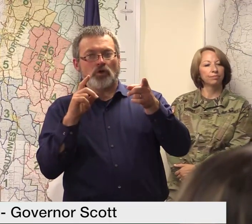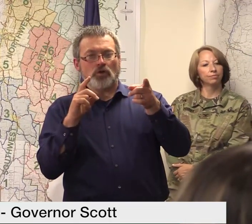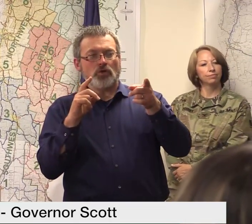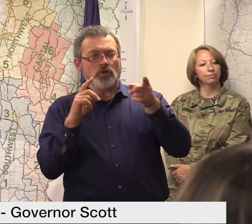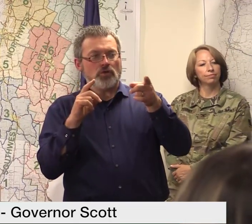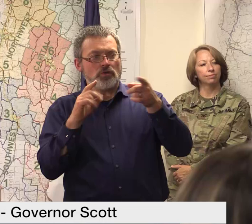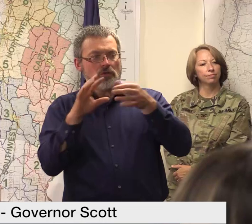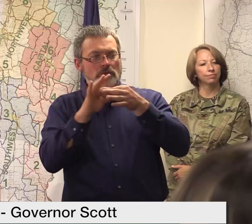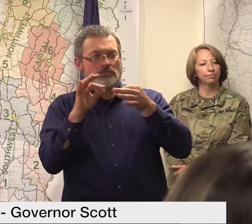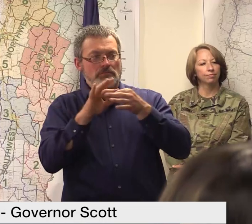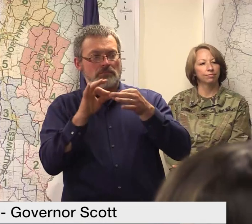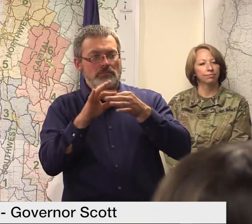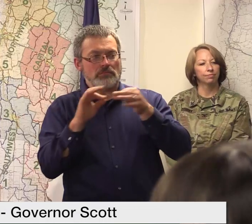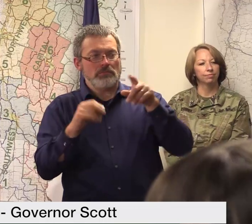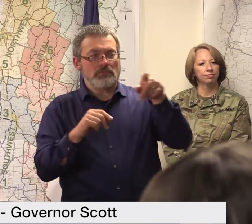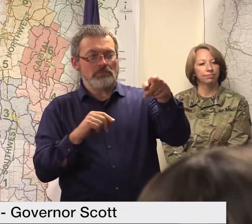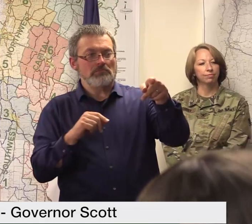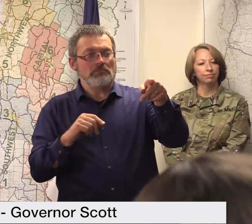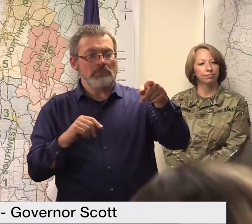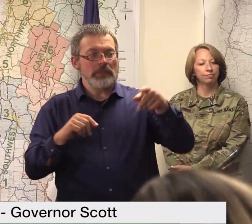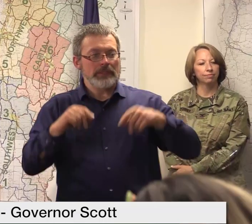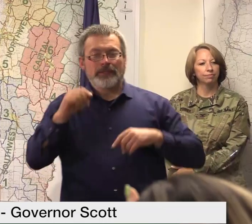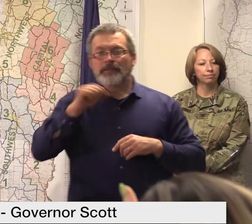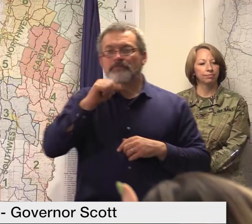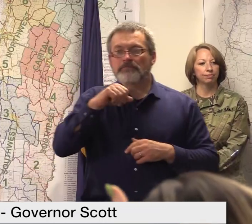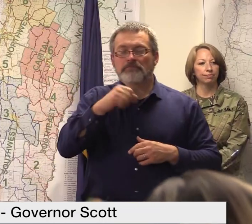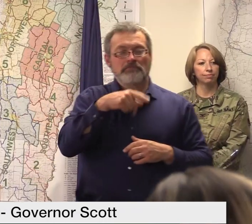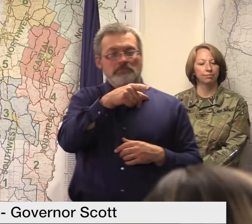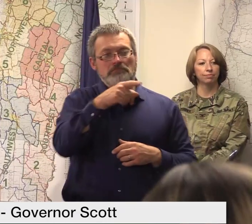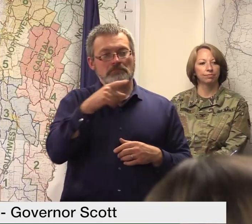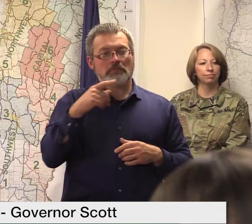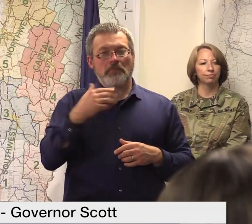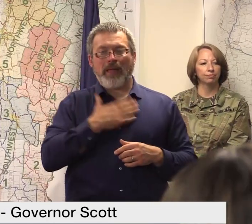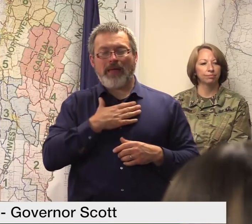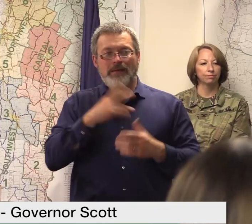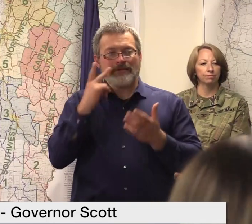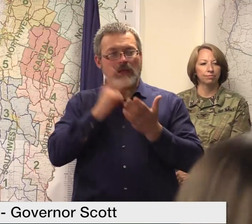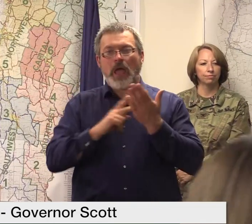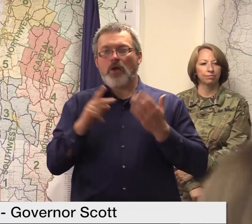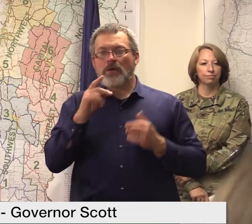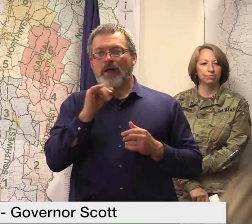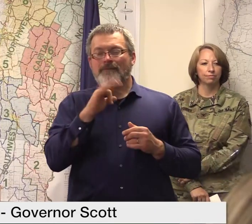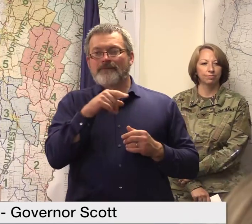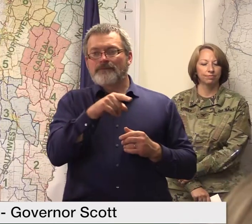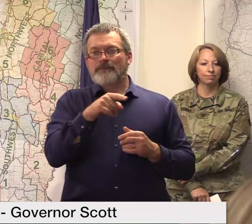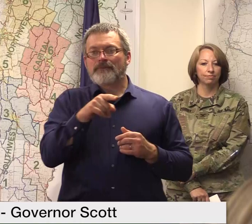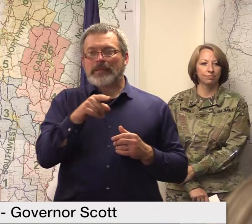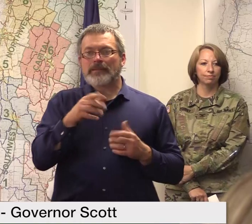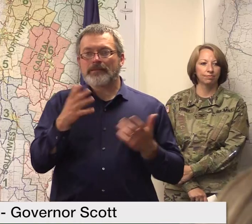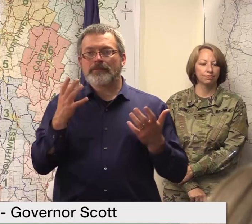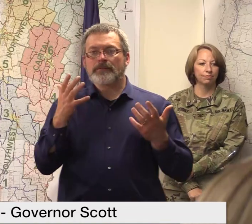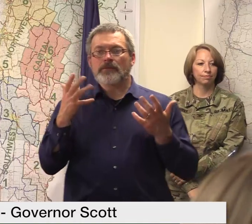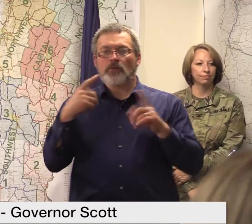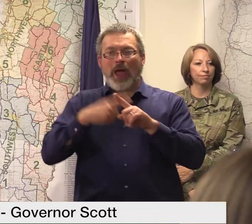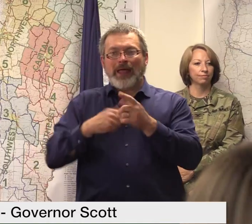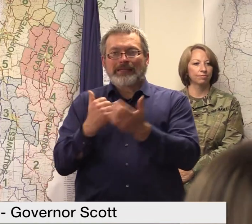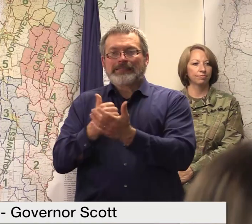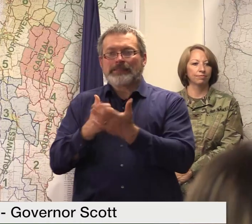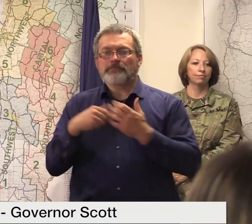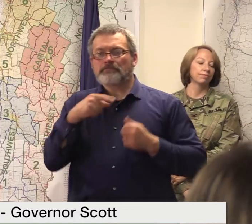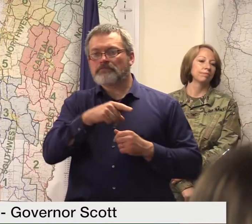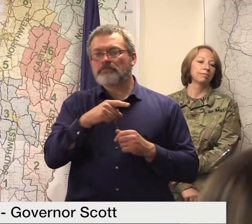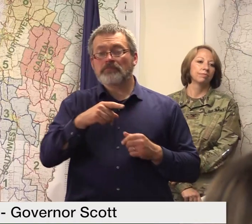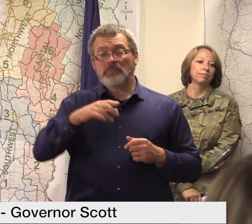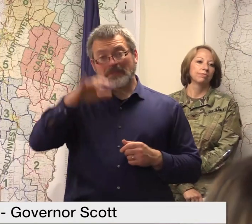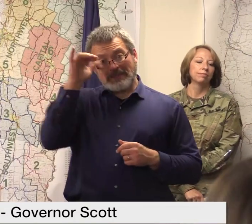but um it that's a difficult uh answer to question to answer